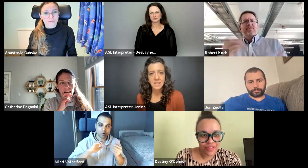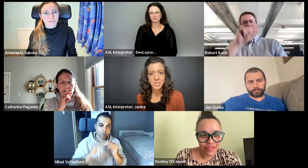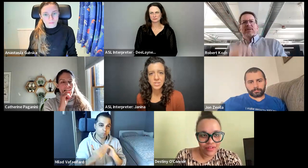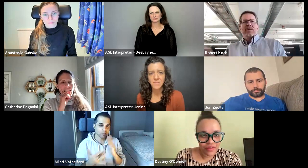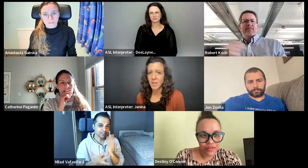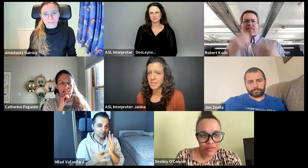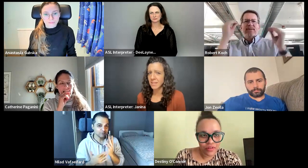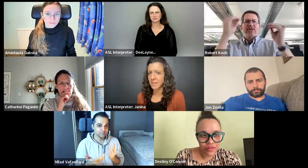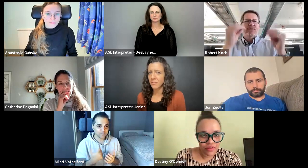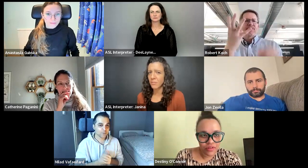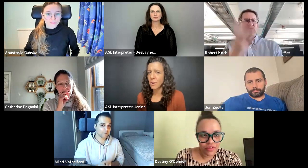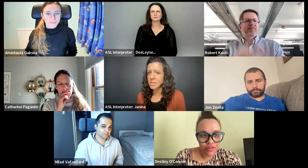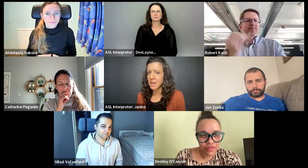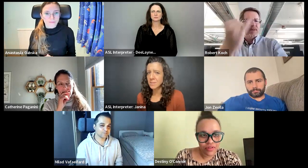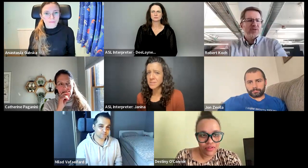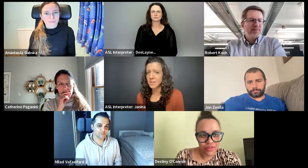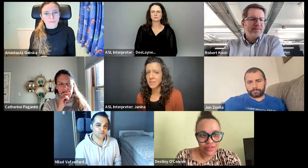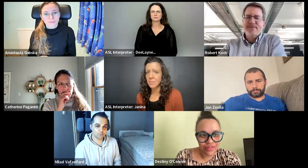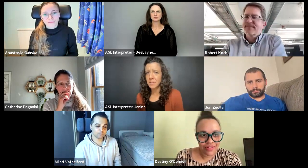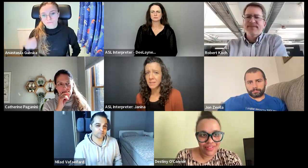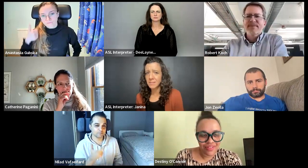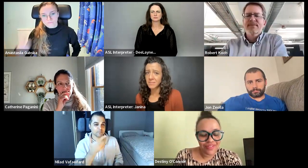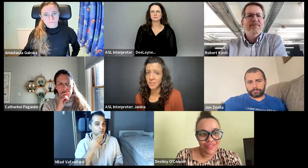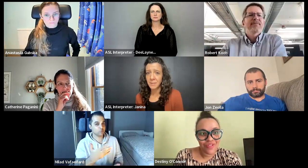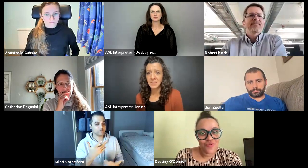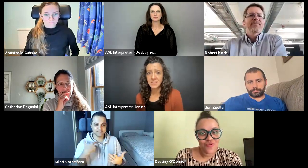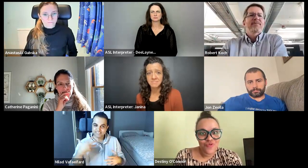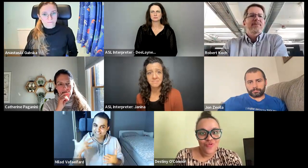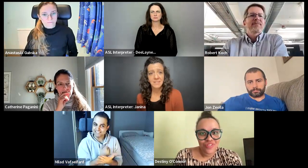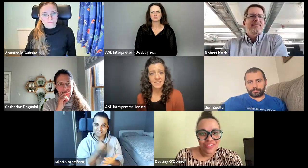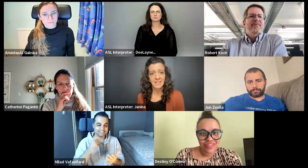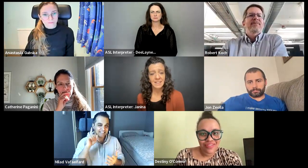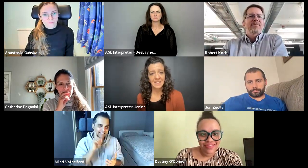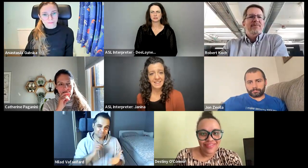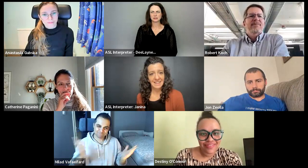I teach, I've taught it, I think four times here at the company, if you can imagine.